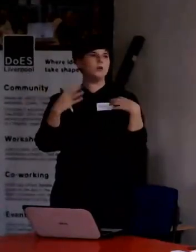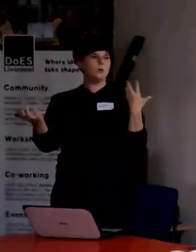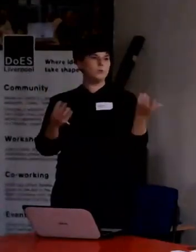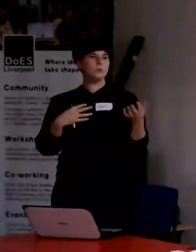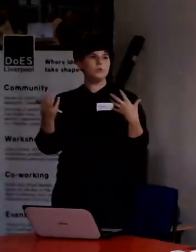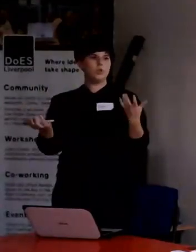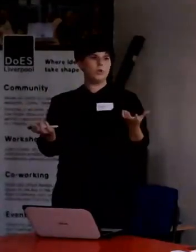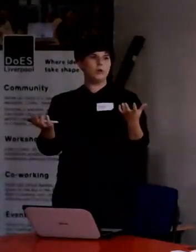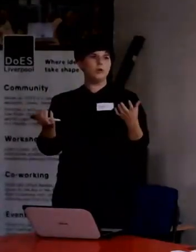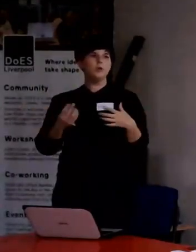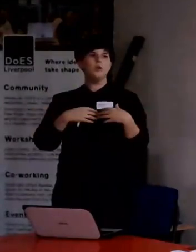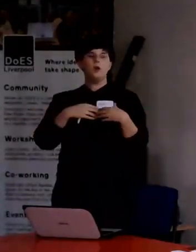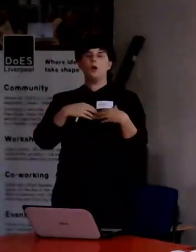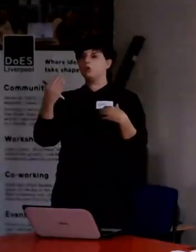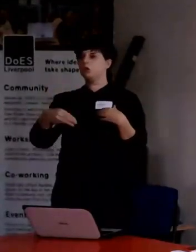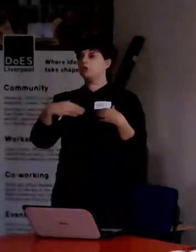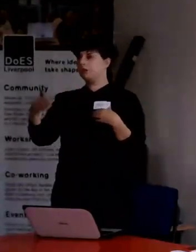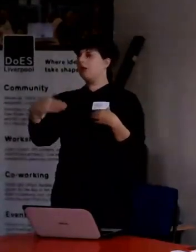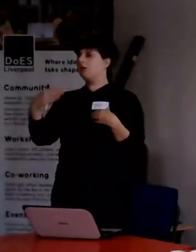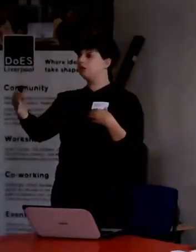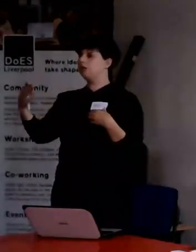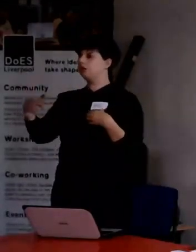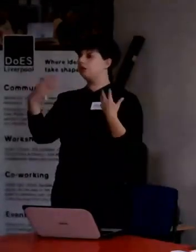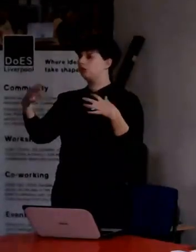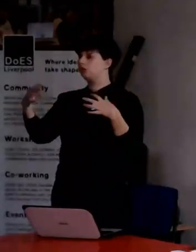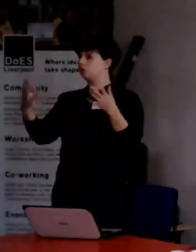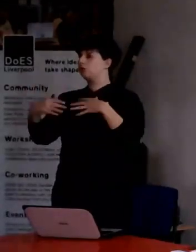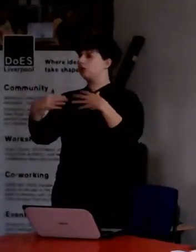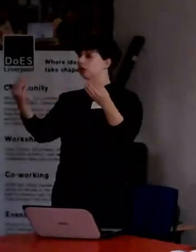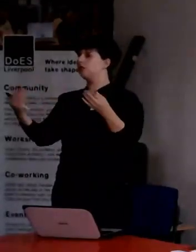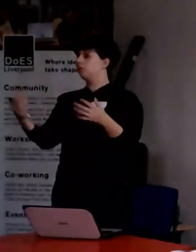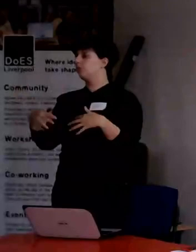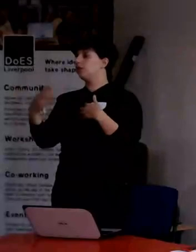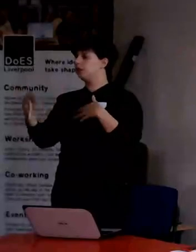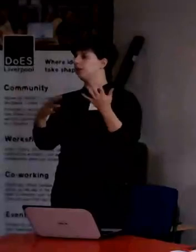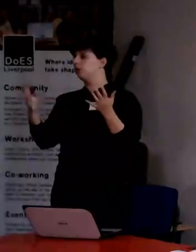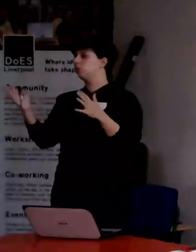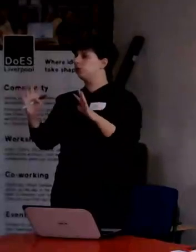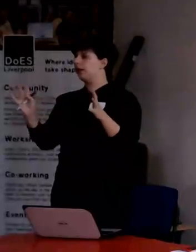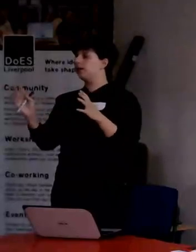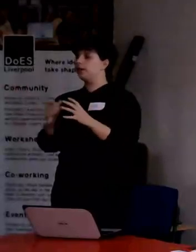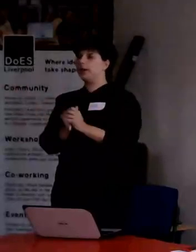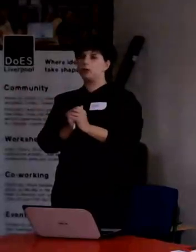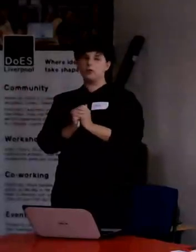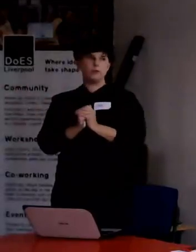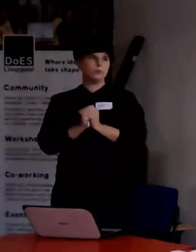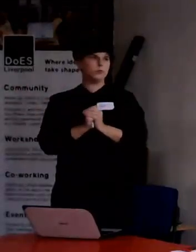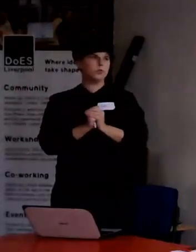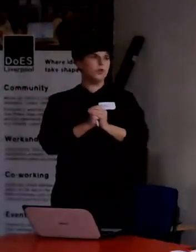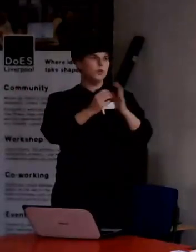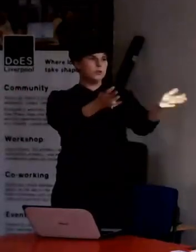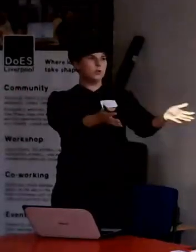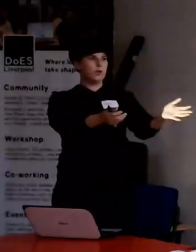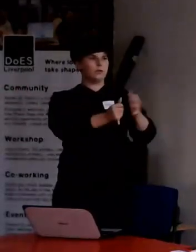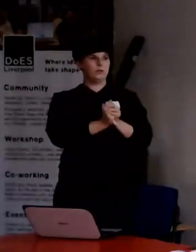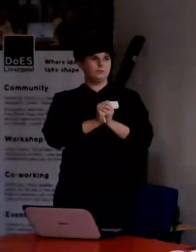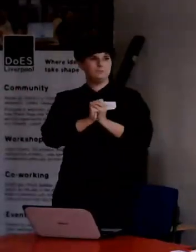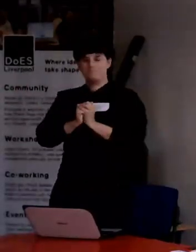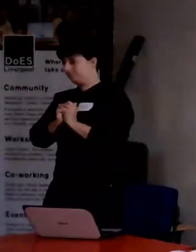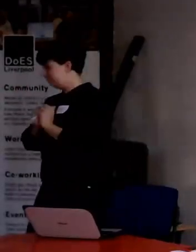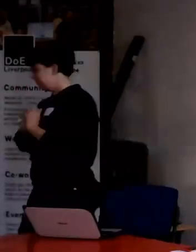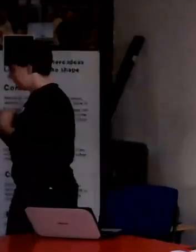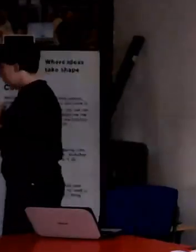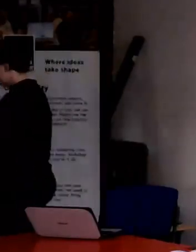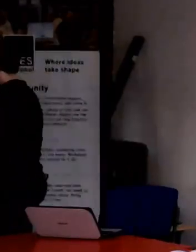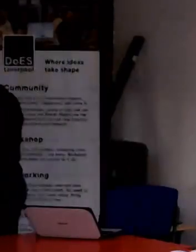uncomfortable sharing, just tell us in the, you know, just tell us up front and then we'll edit it out afterwards. So Kathy.